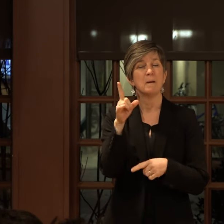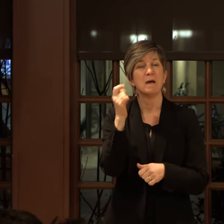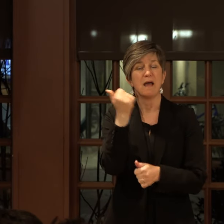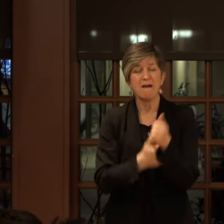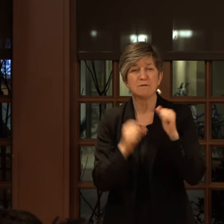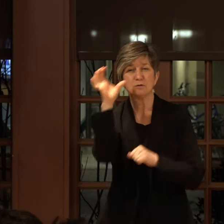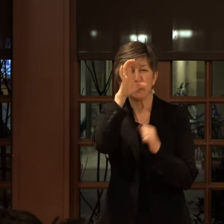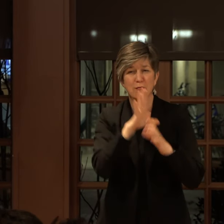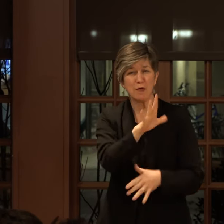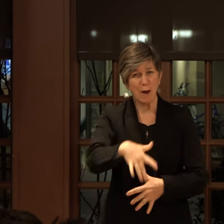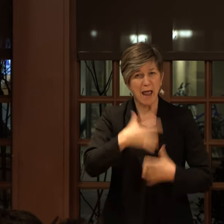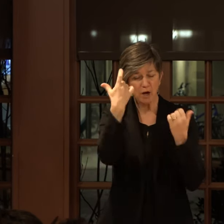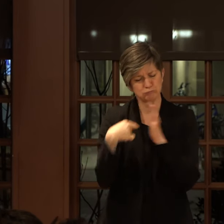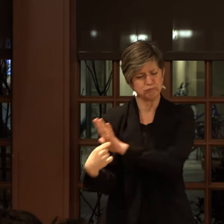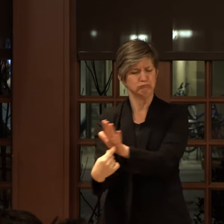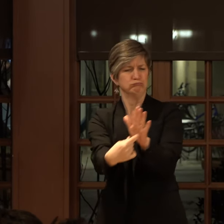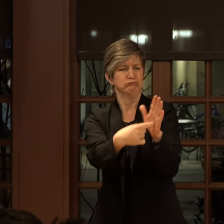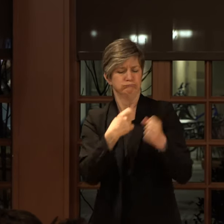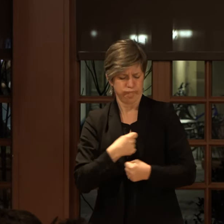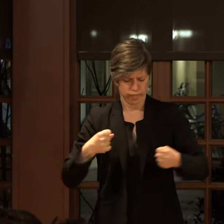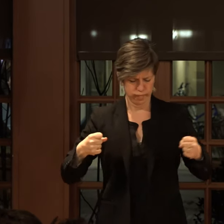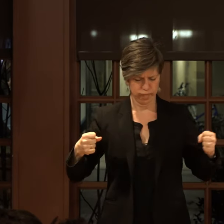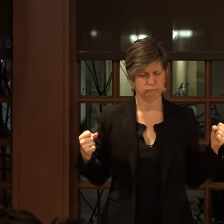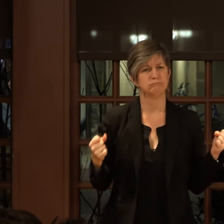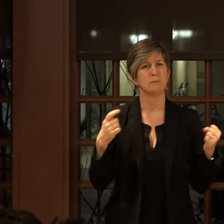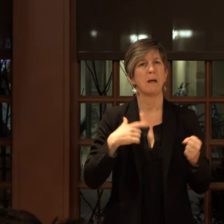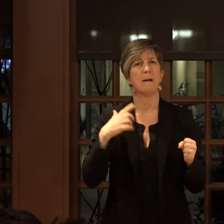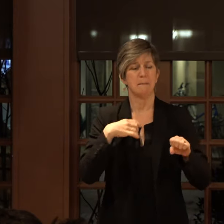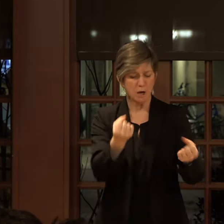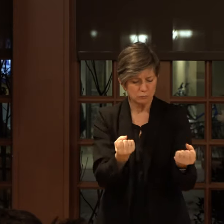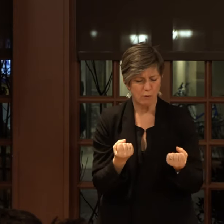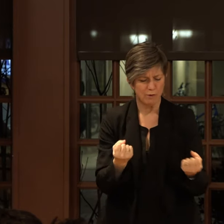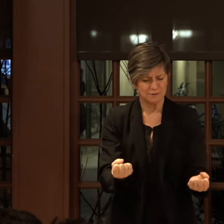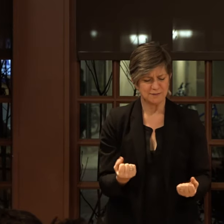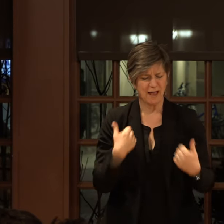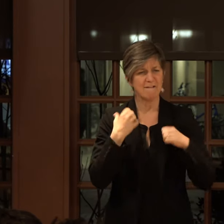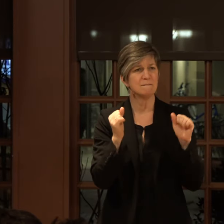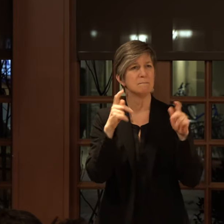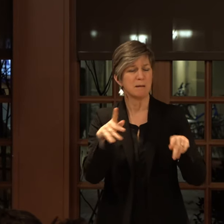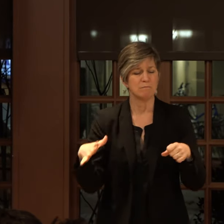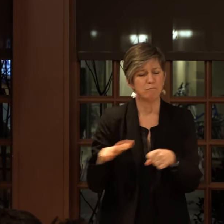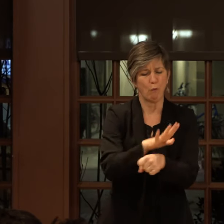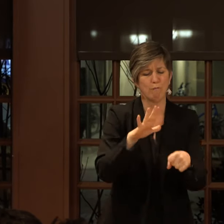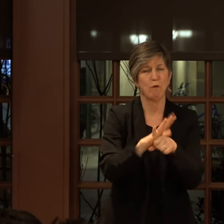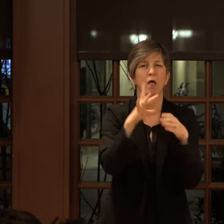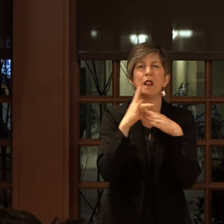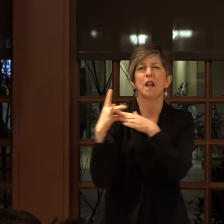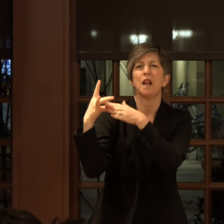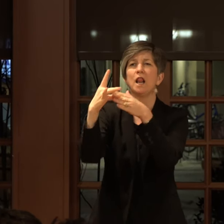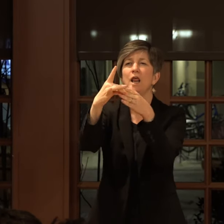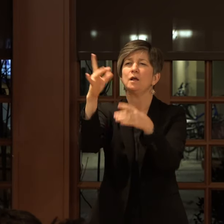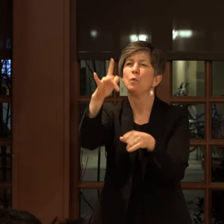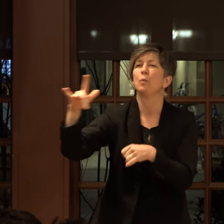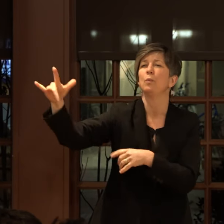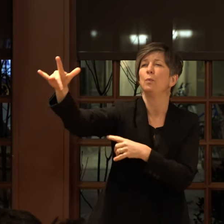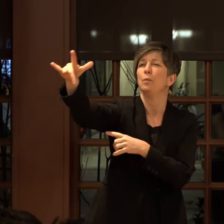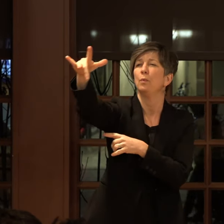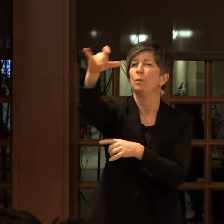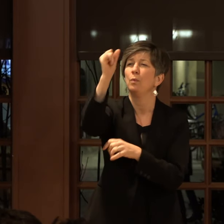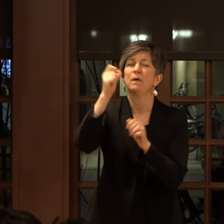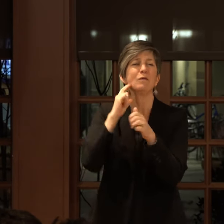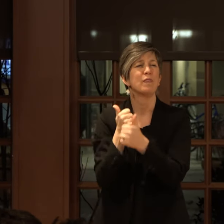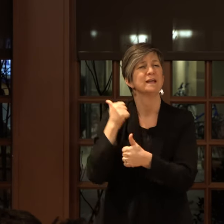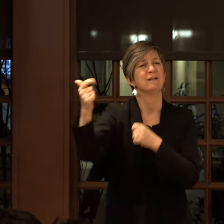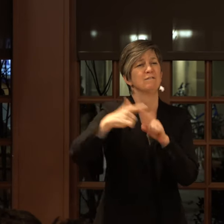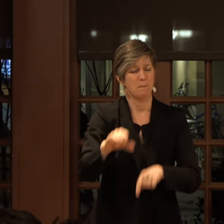anger. Surprise them with my drawers full up of maps that lead to vacancies and chart the distance from my pride. My core